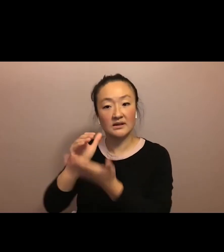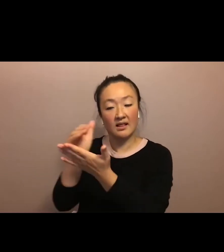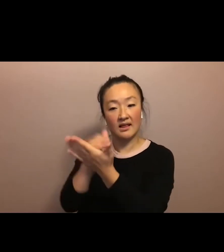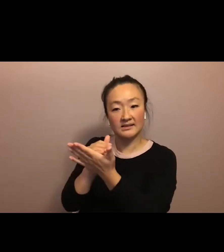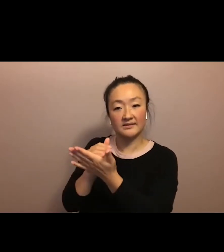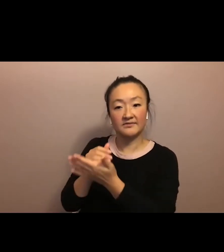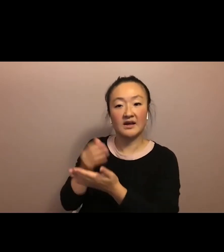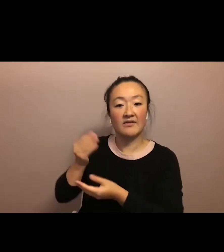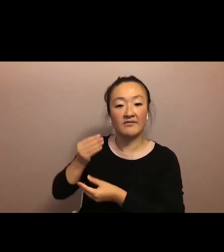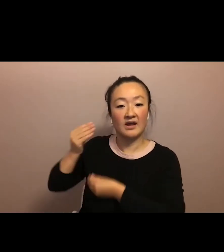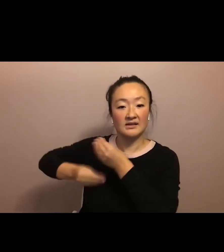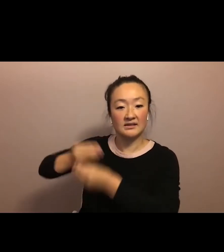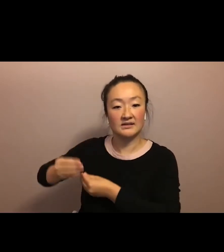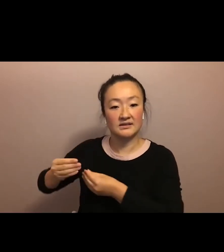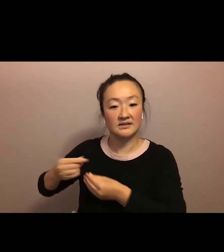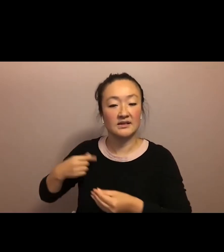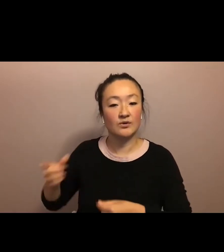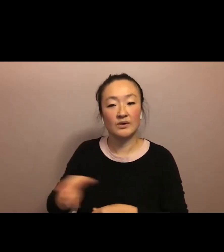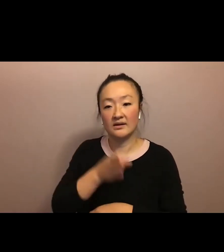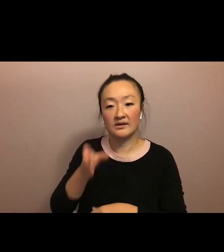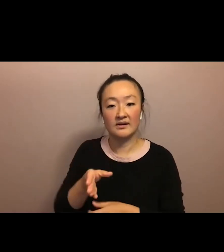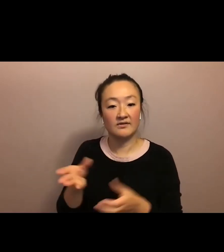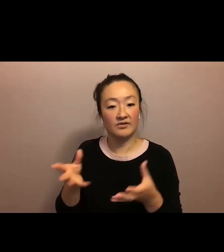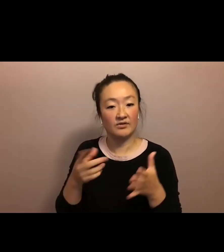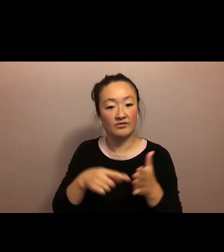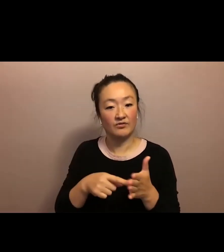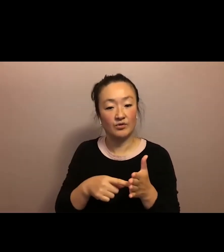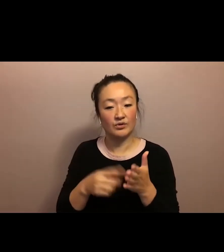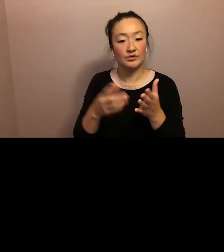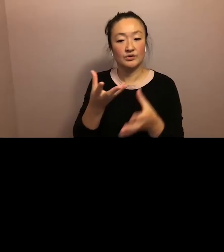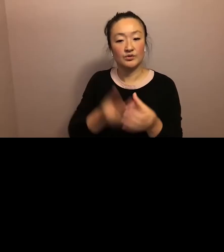that we cannot afford to lose? Mahalo.